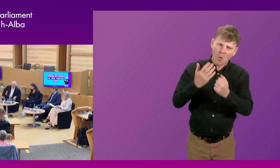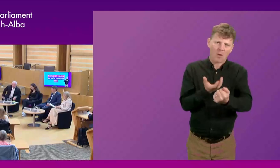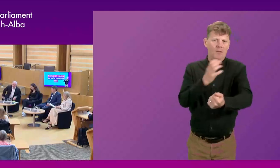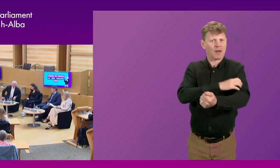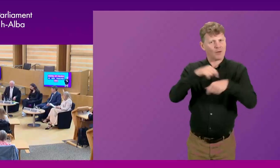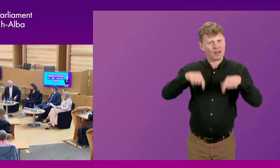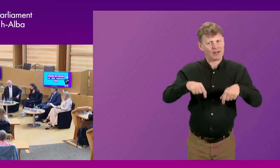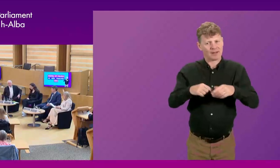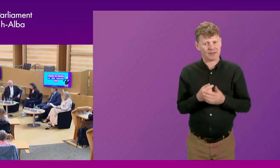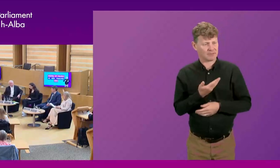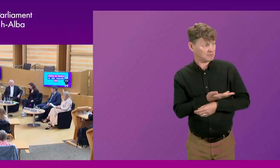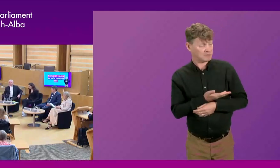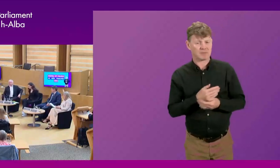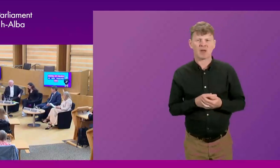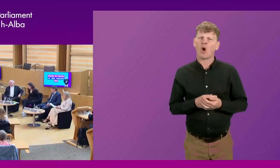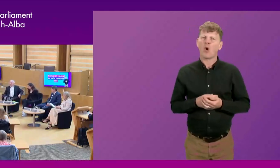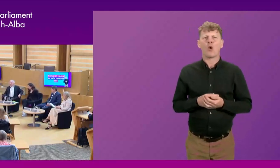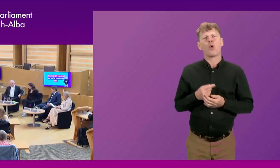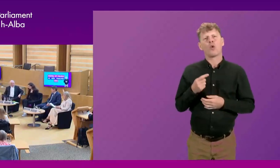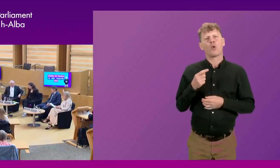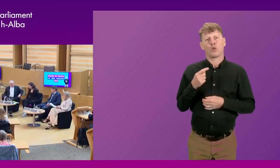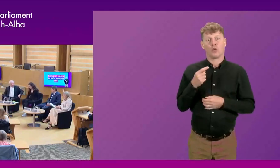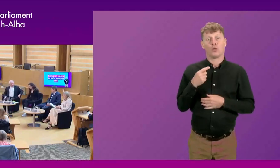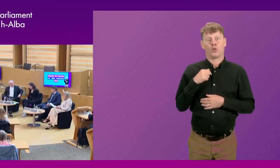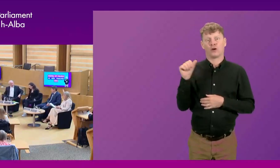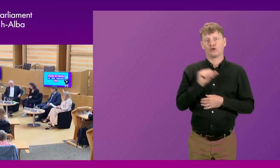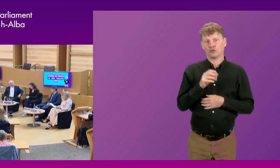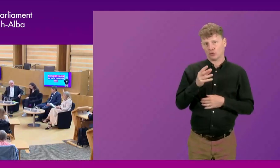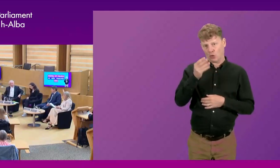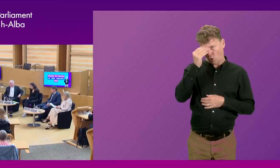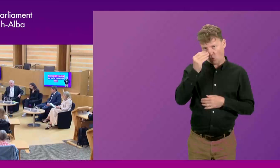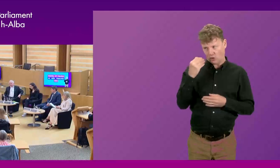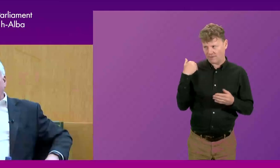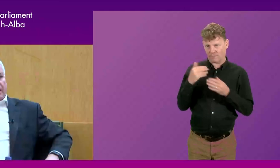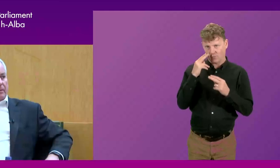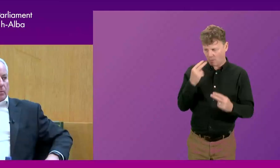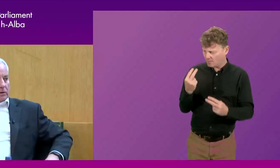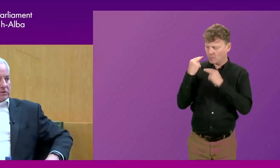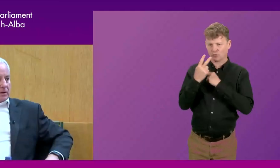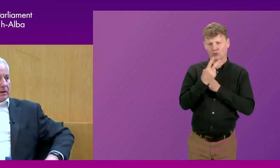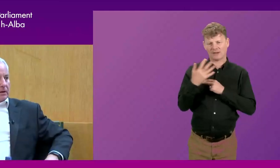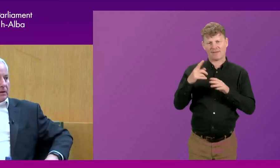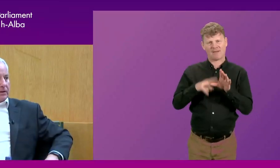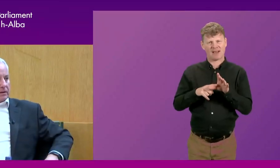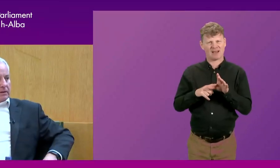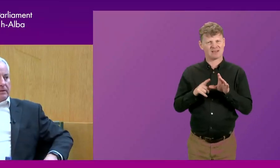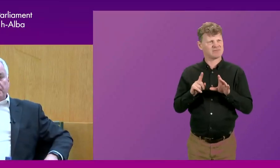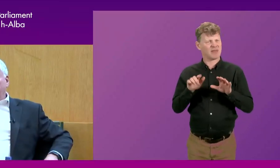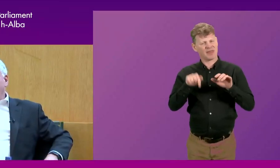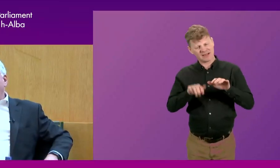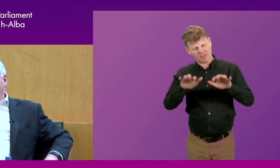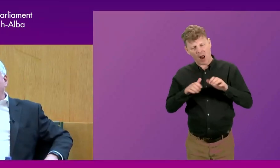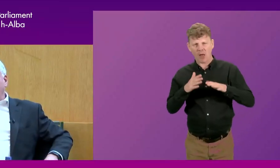Well, I certainly think we should learn from the experience of the 25 years and the way that the parliament works. You know, think